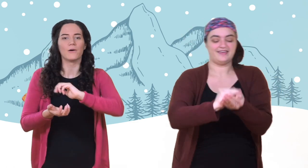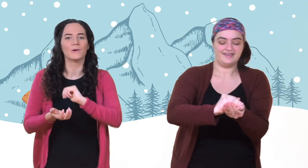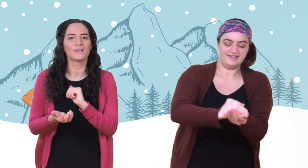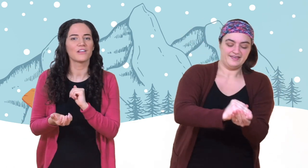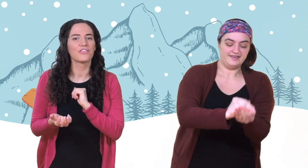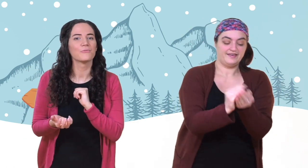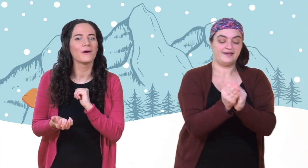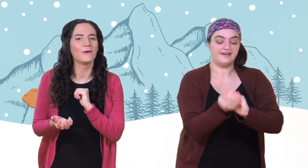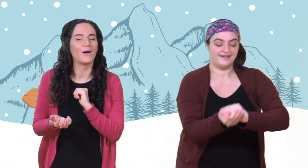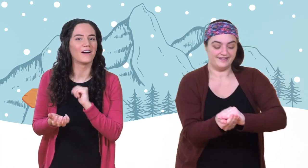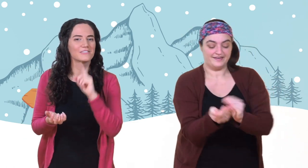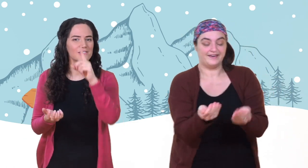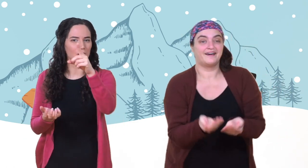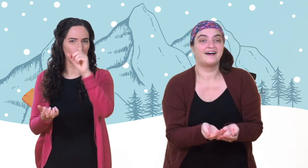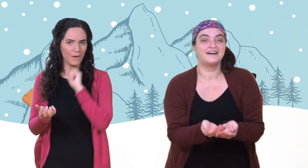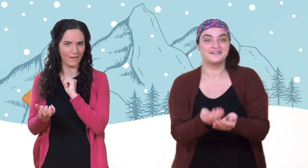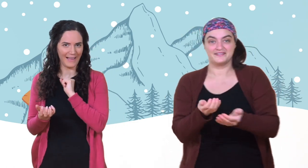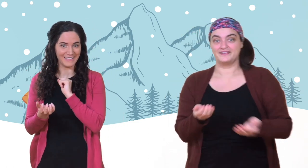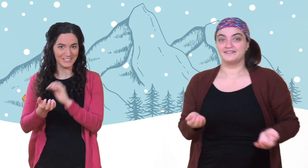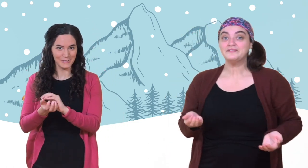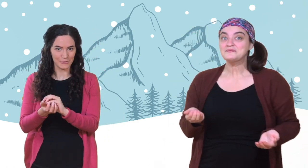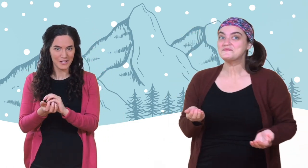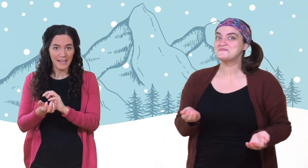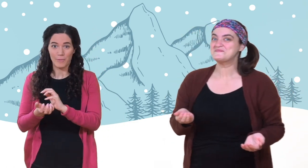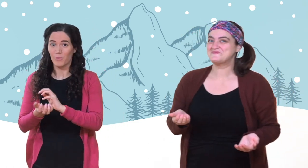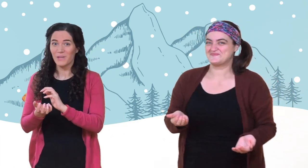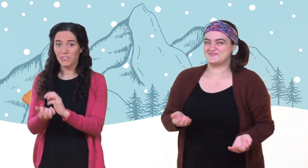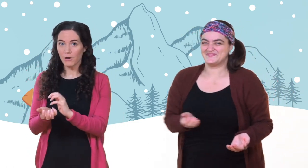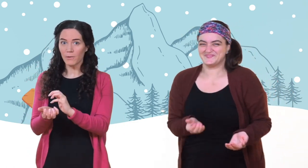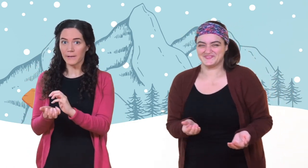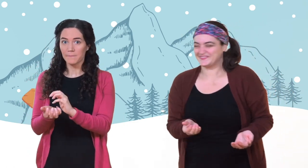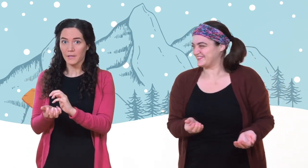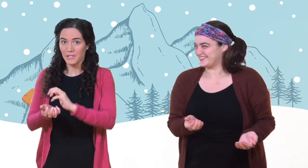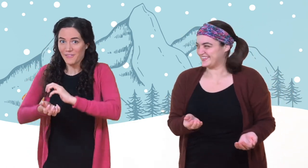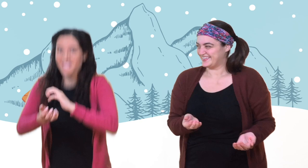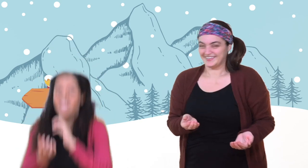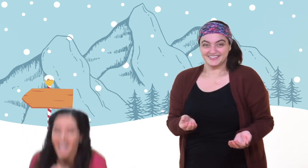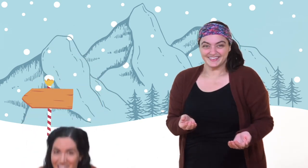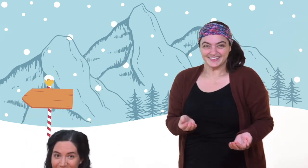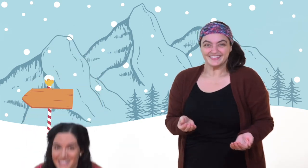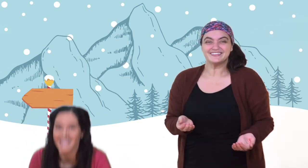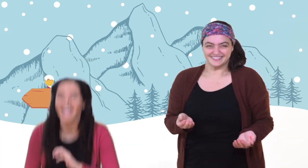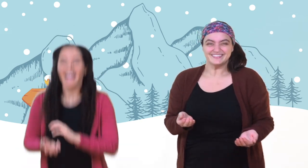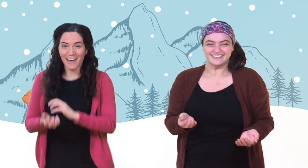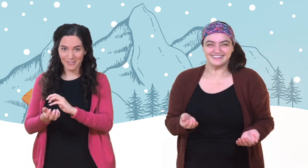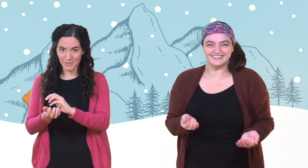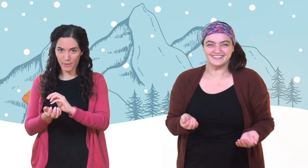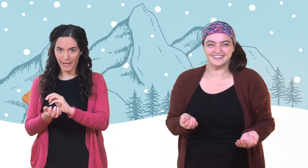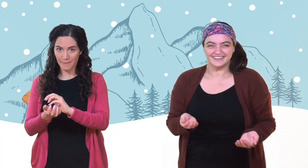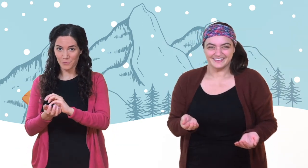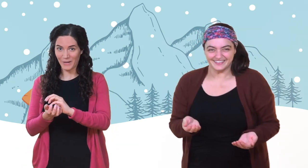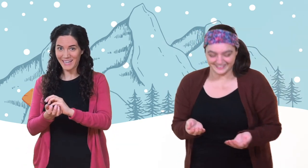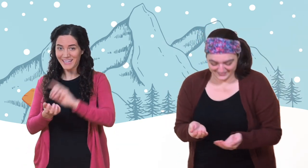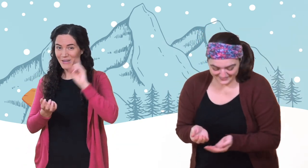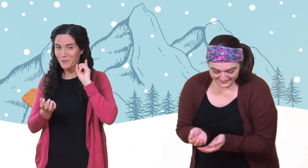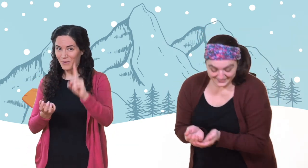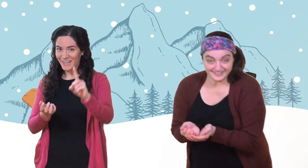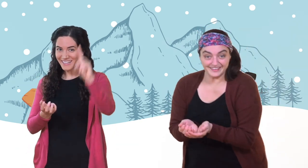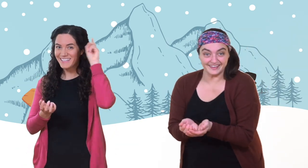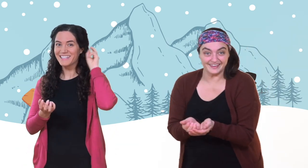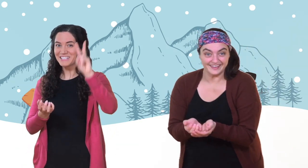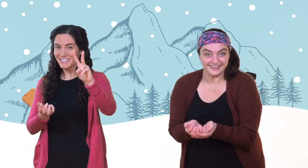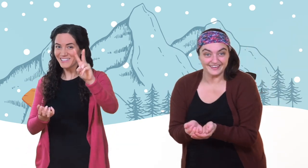Now we're gonna throw our snowball at you. And when we throw it, you have to duck to get out of the way. Ready?